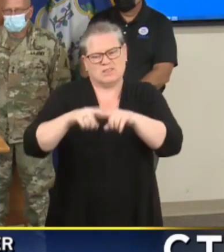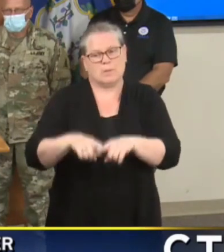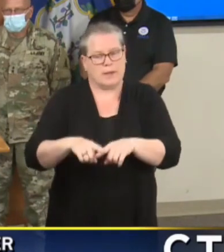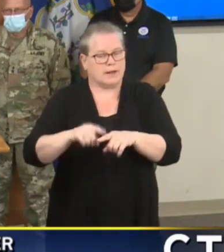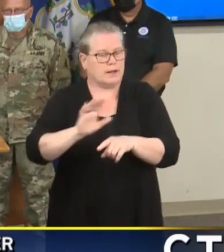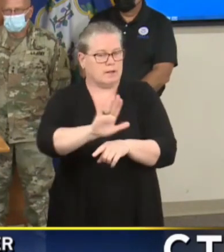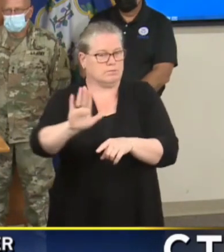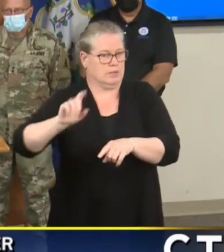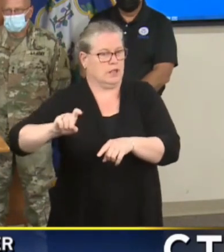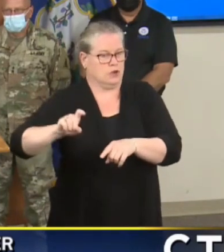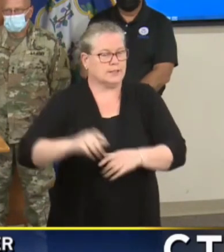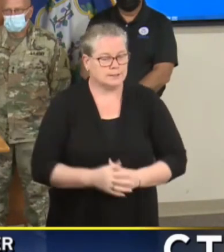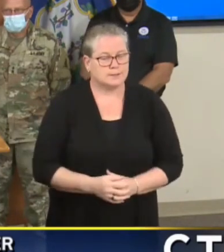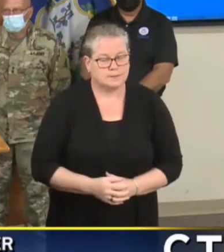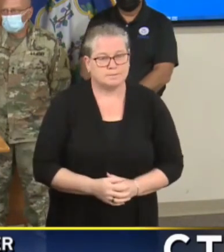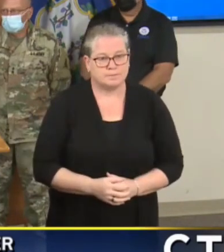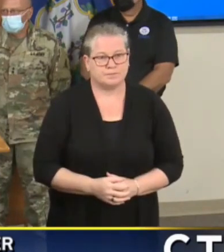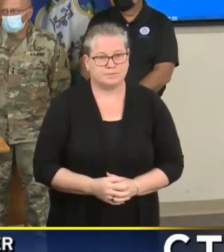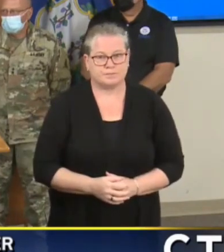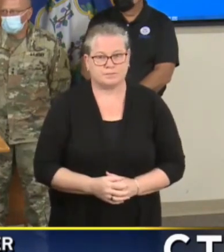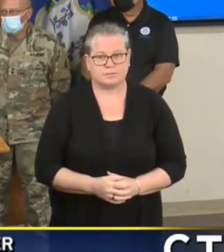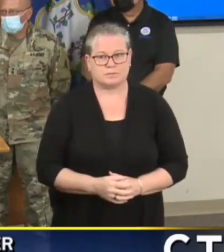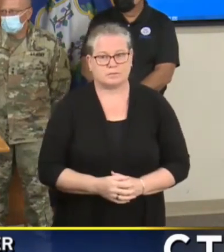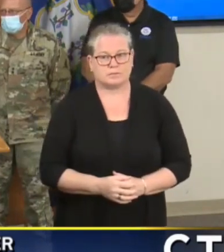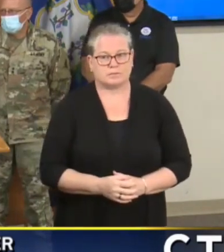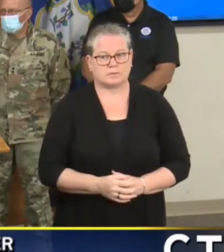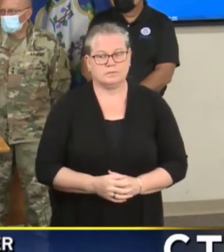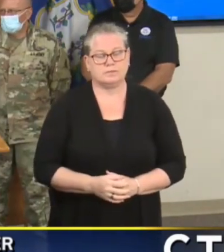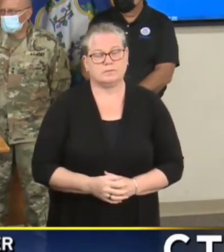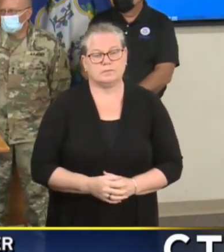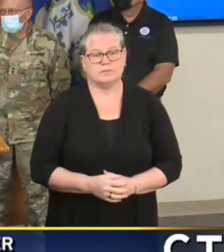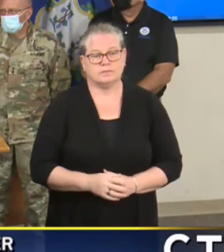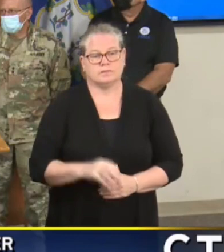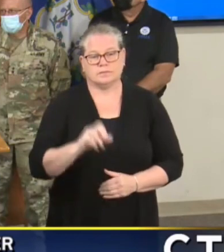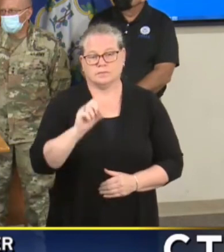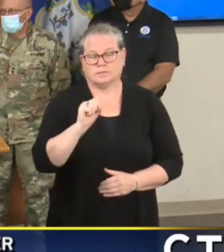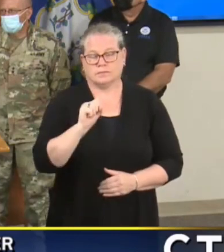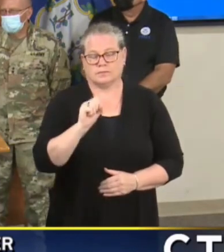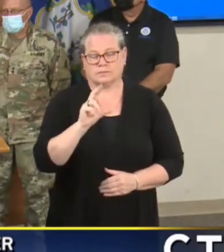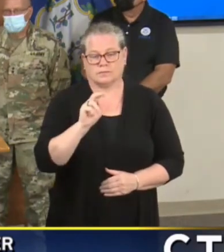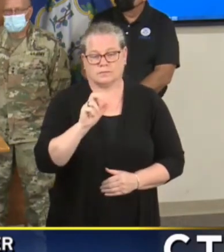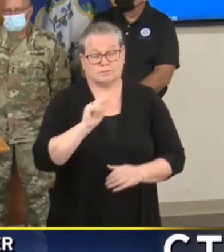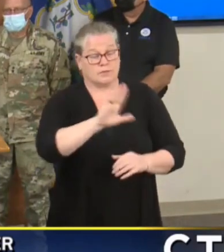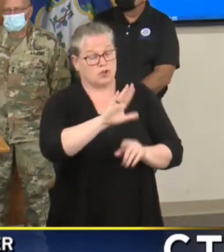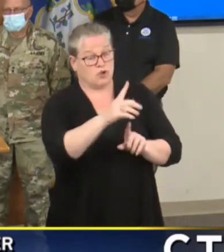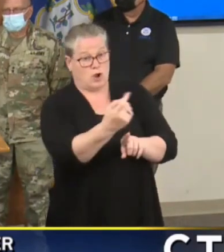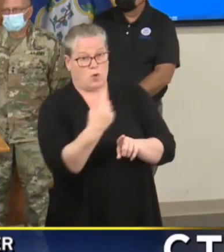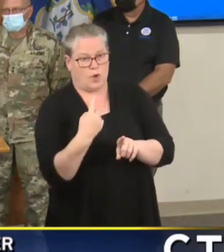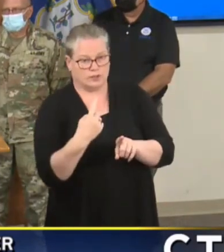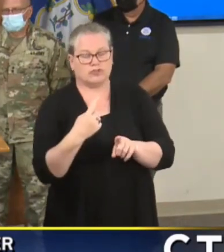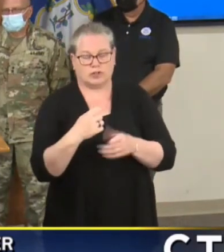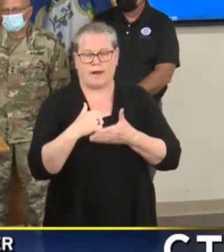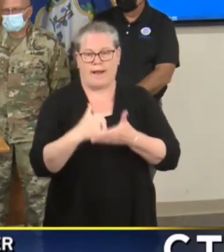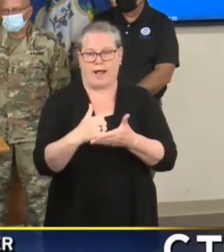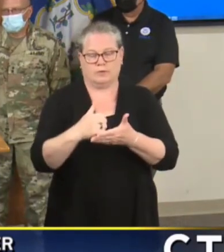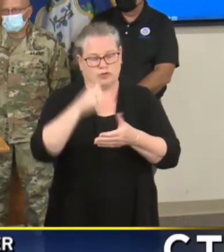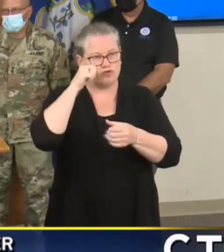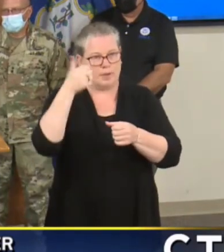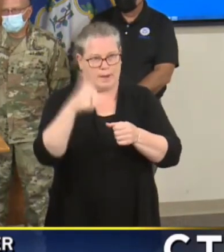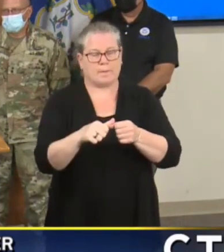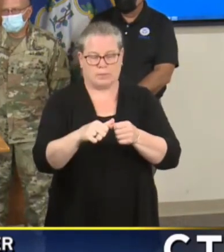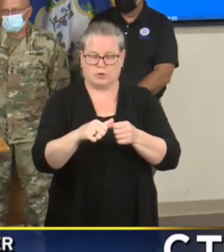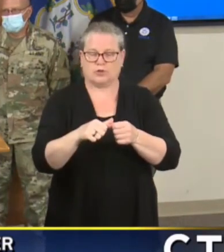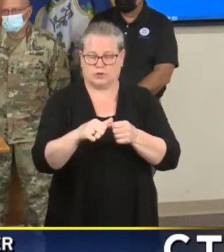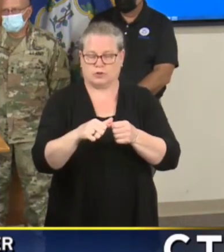functional need is. And your question I think really goes to a reminder to everyone to check